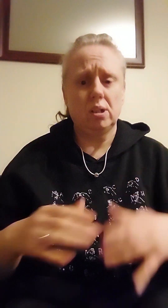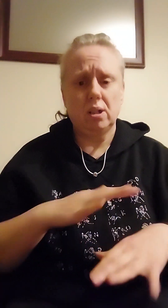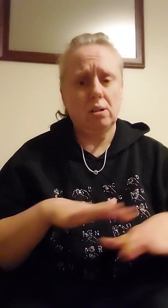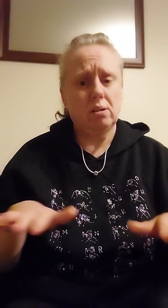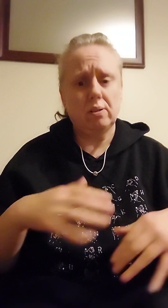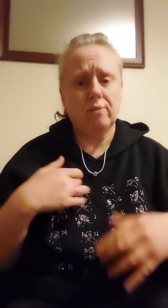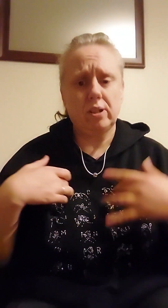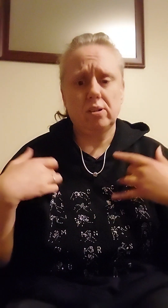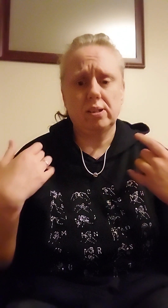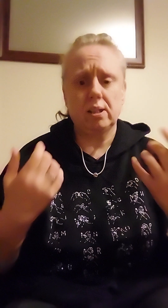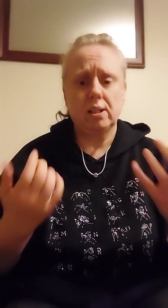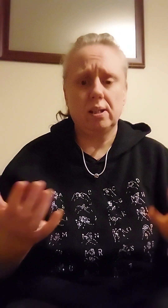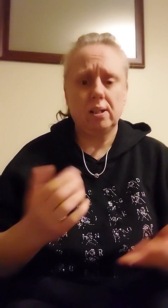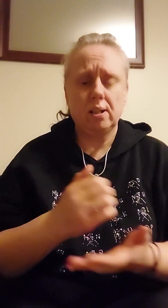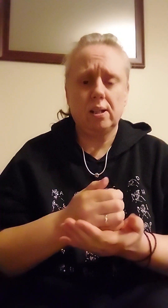I don't feel sad